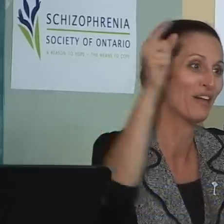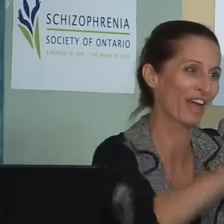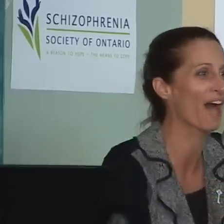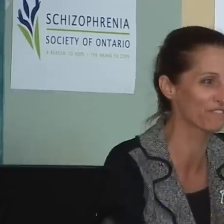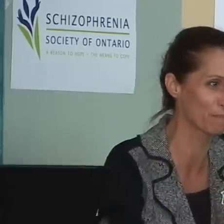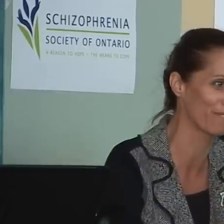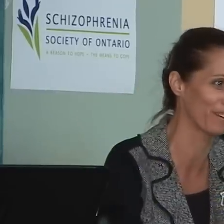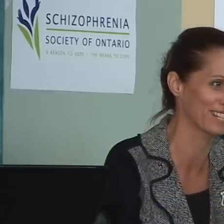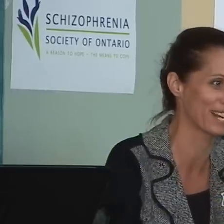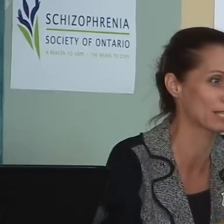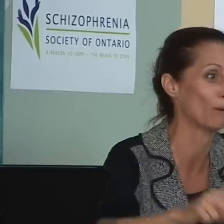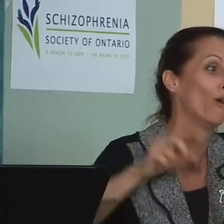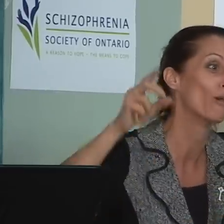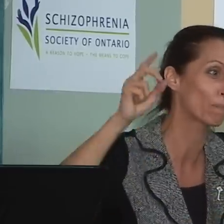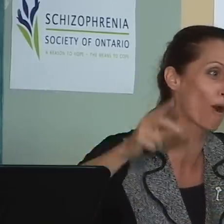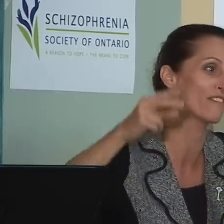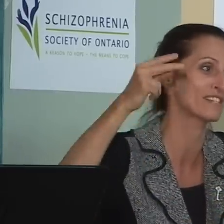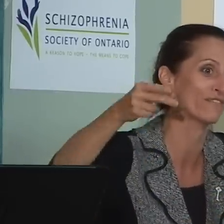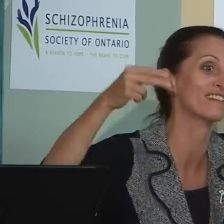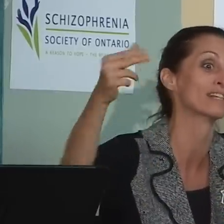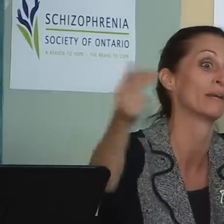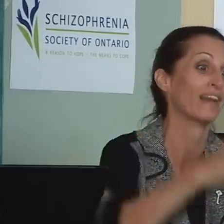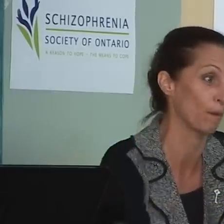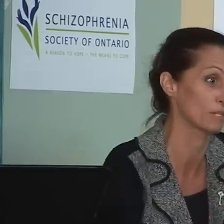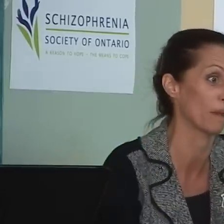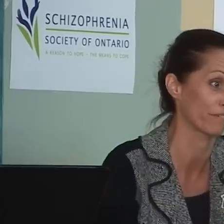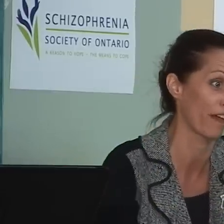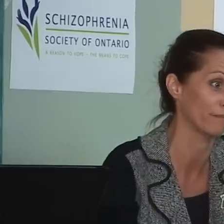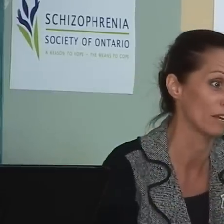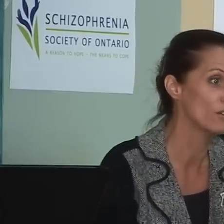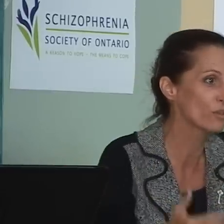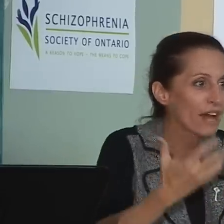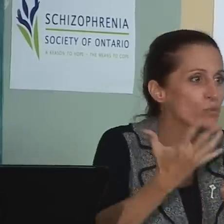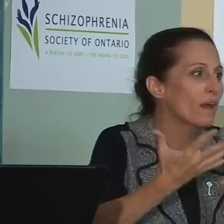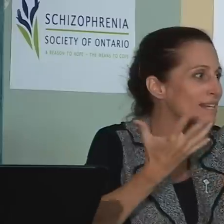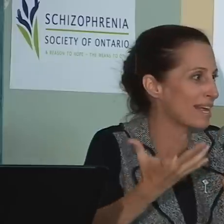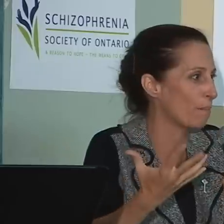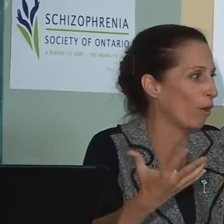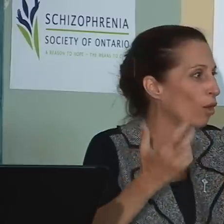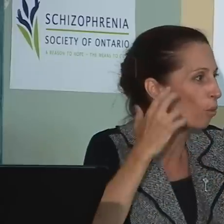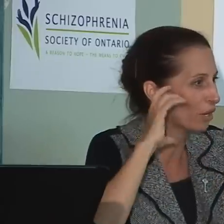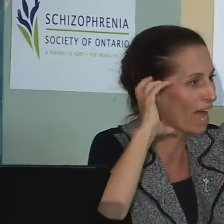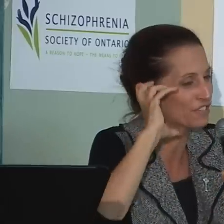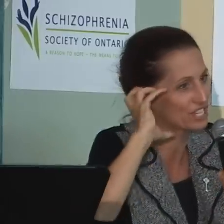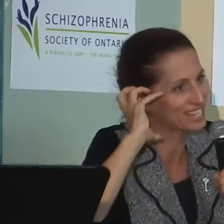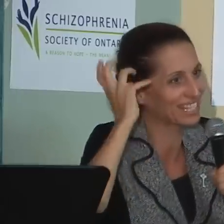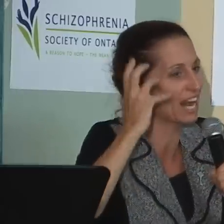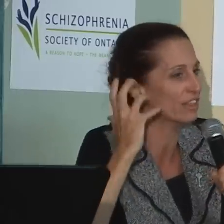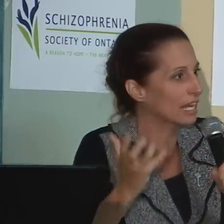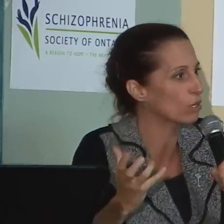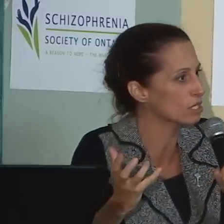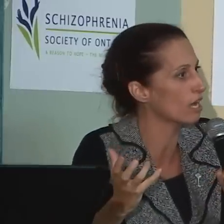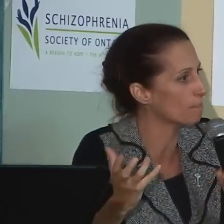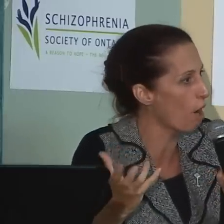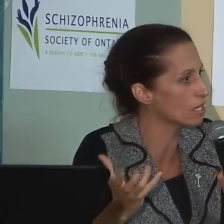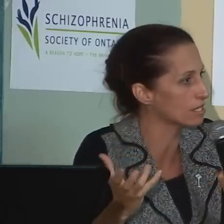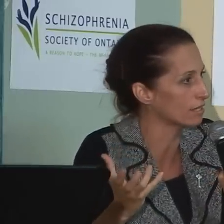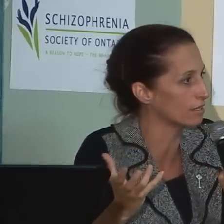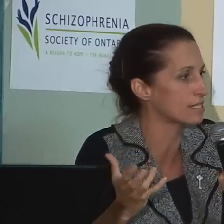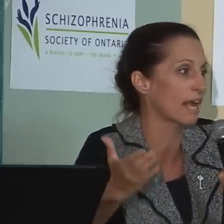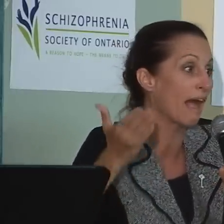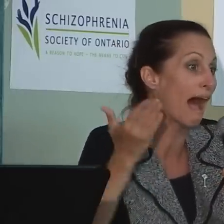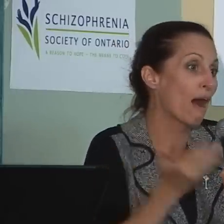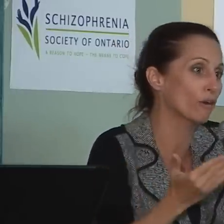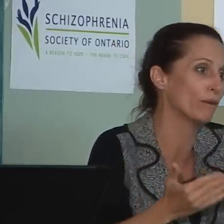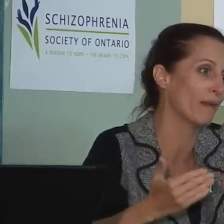when you do that? They have to be fully accessible. The province and the feds come in and they help us pay for that. So that's one example where you have to just kind of think outside the box